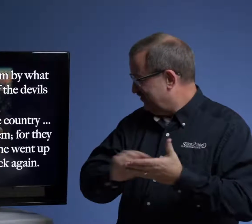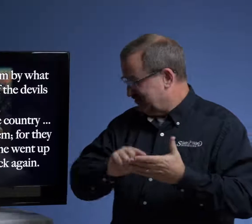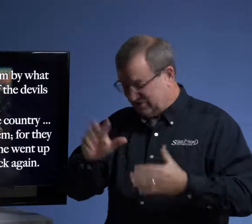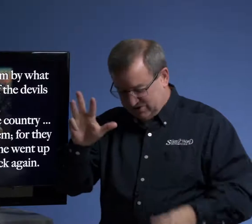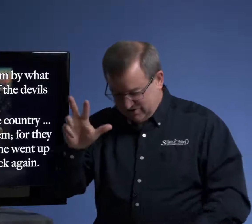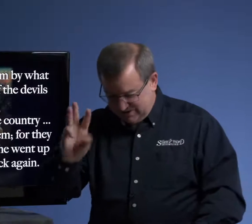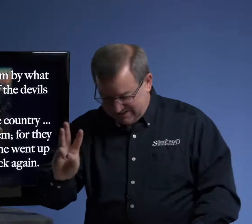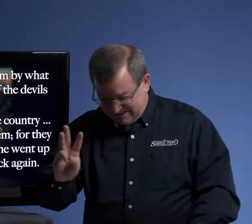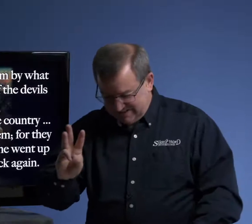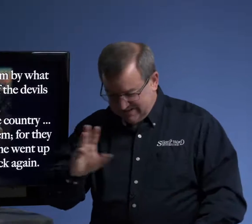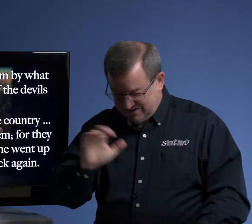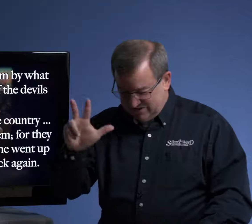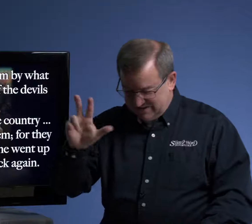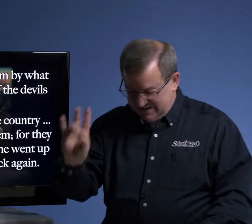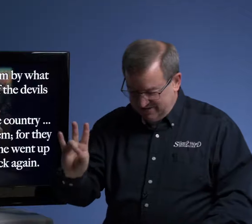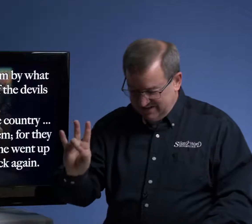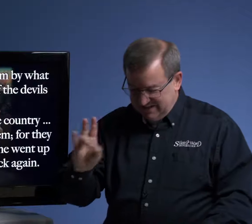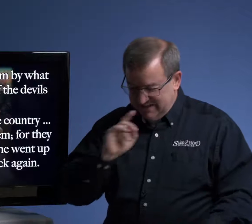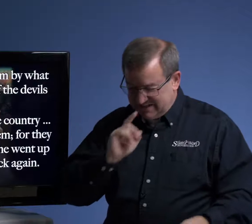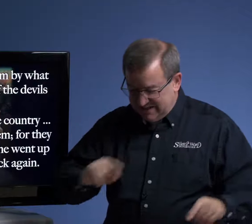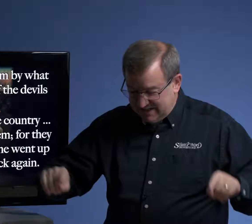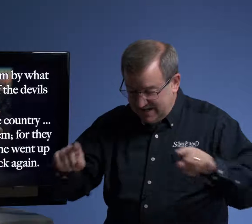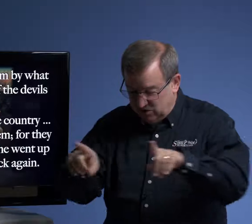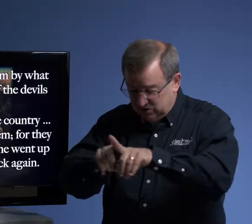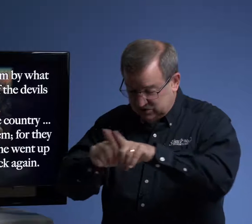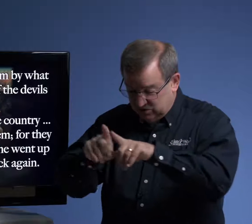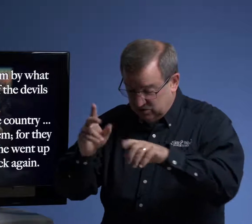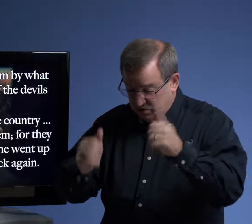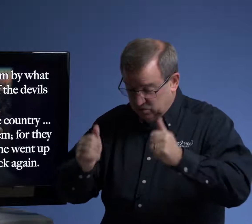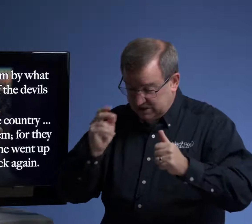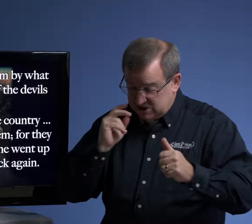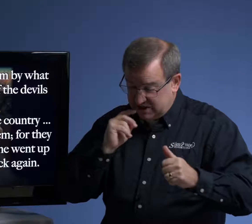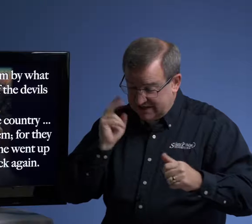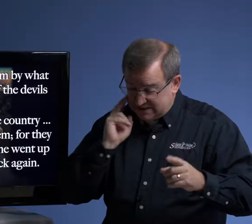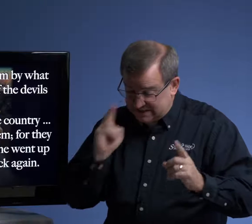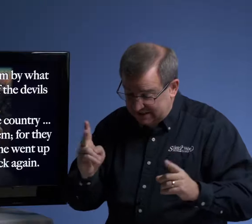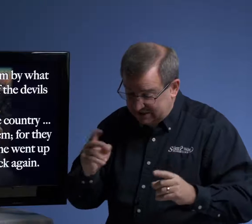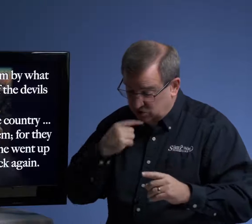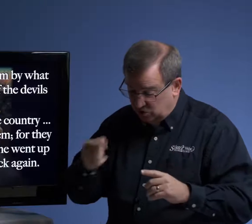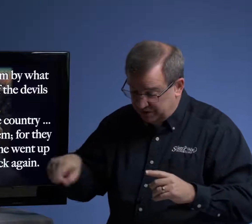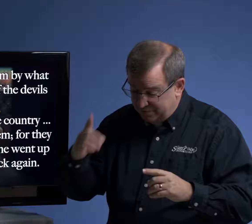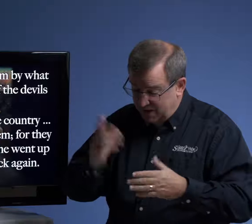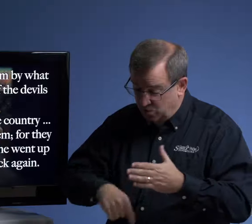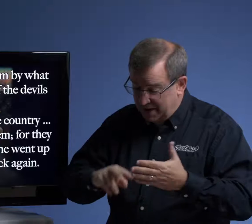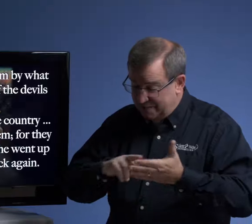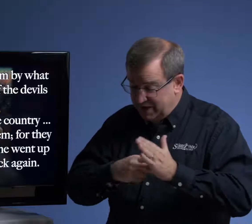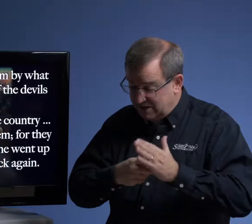verses 36, 37. It said, they also, which had seen it, told them by what means